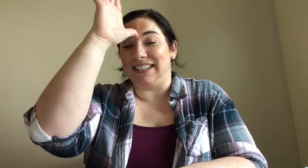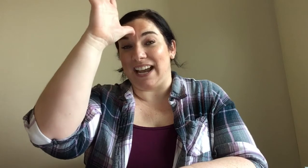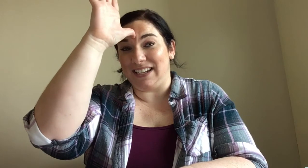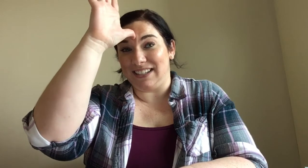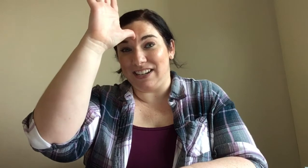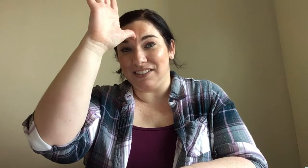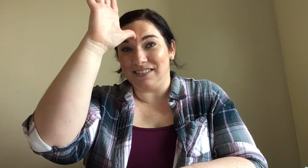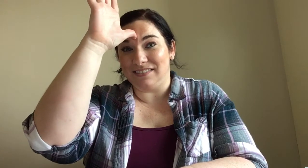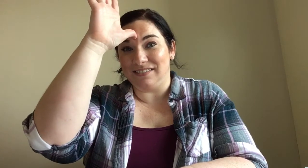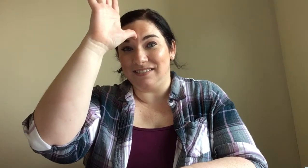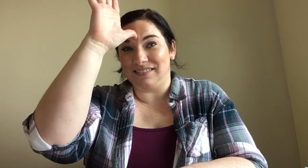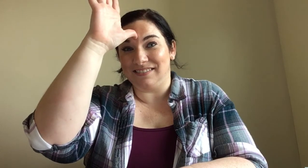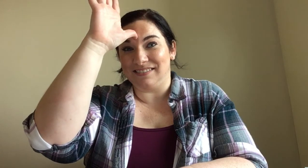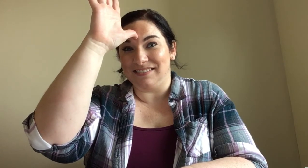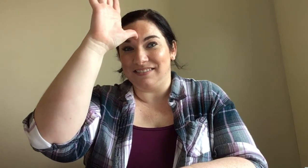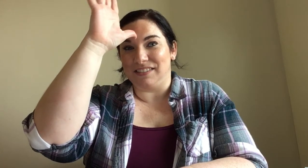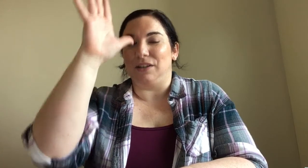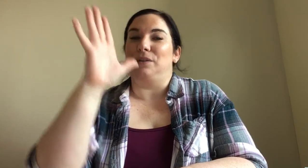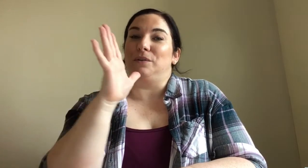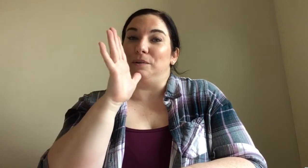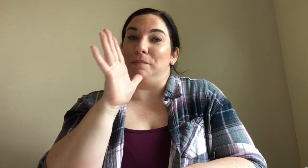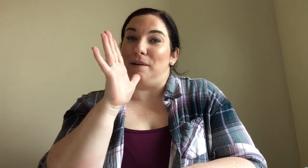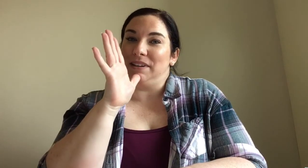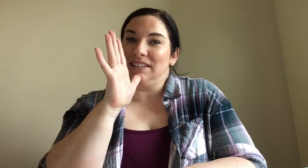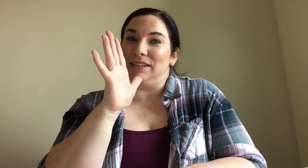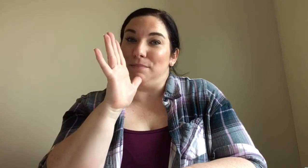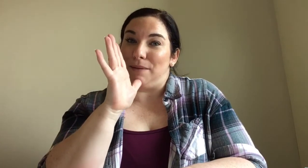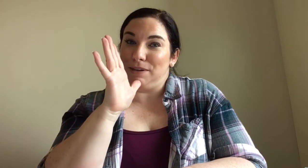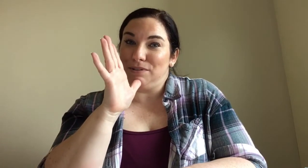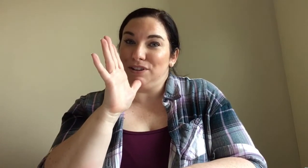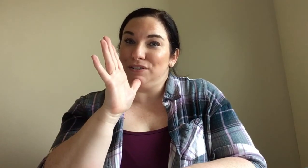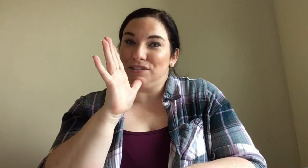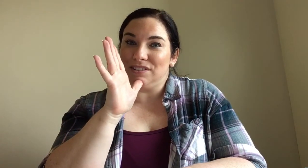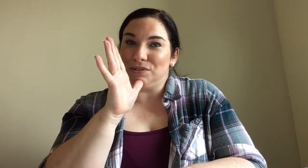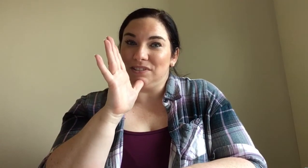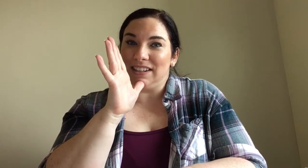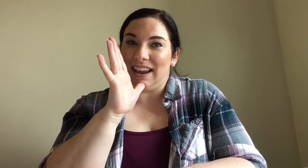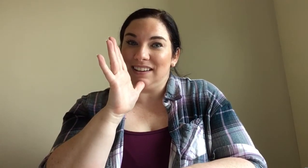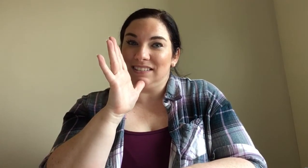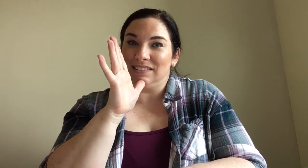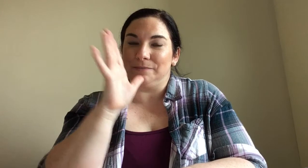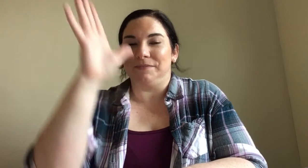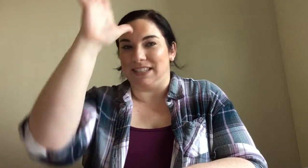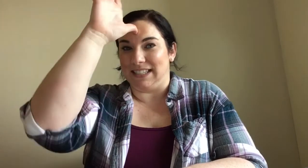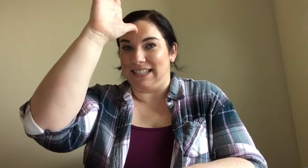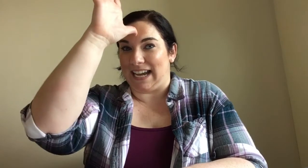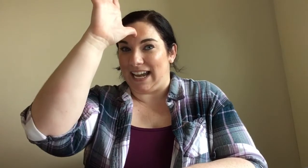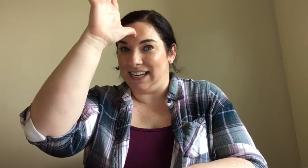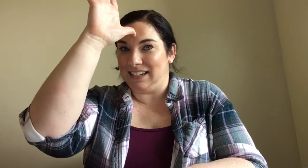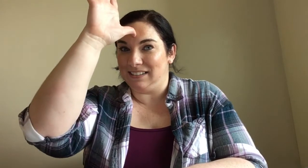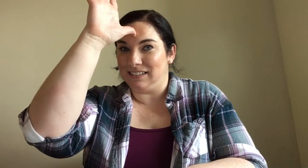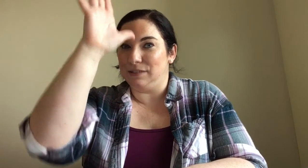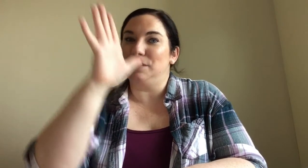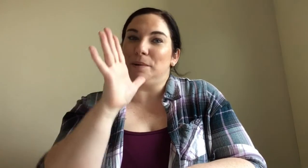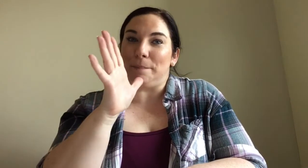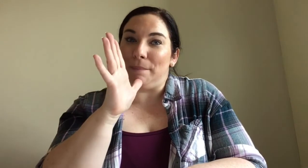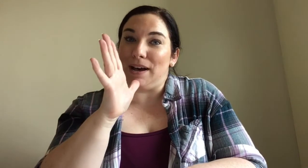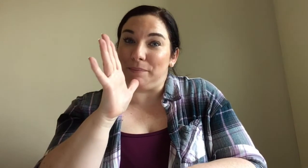Daddy's here. Or mommy. Did mommy bring you to school today? Daddy. Mommy.